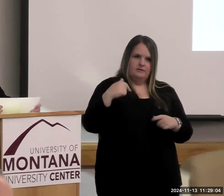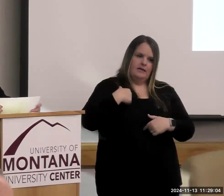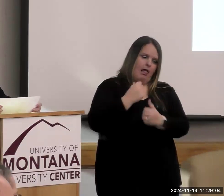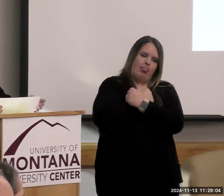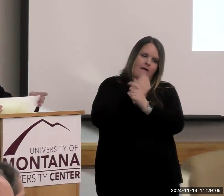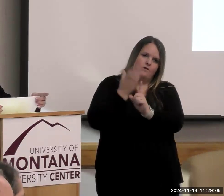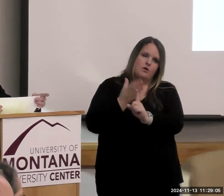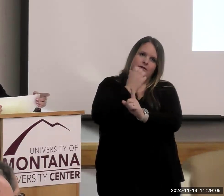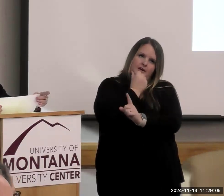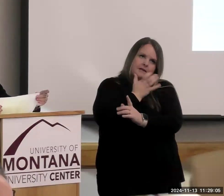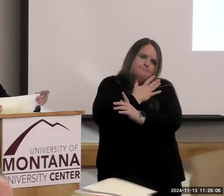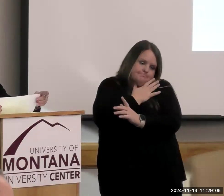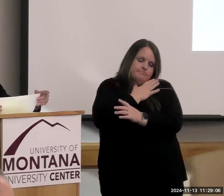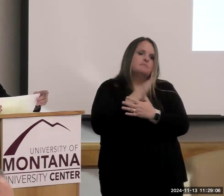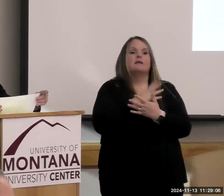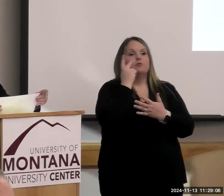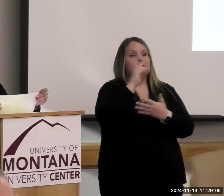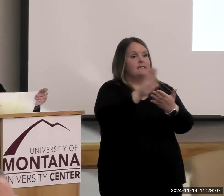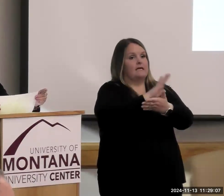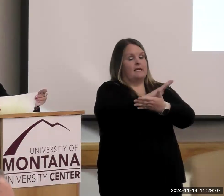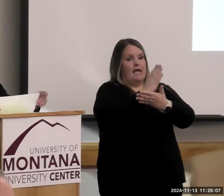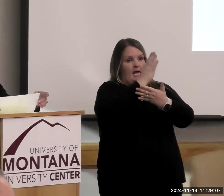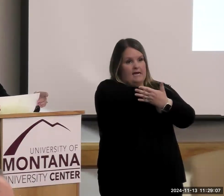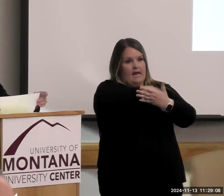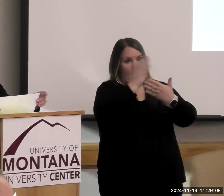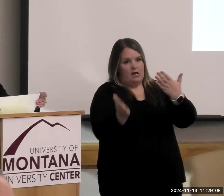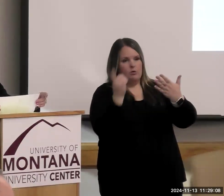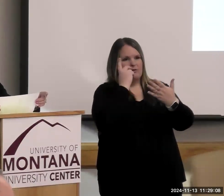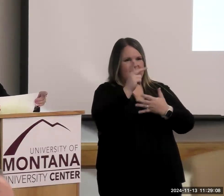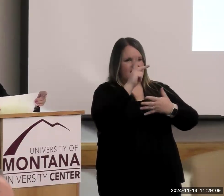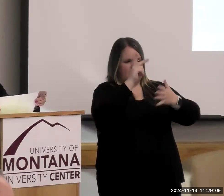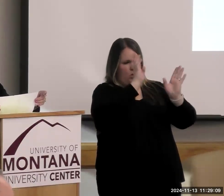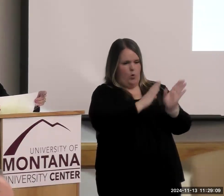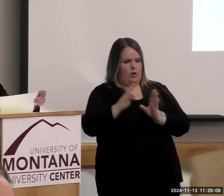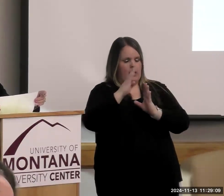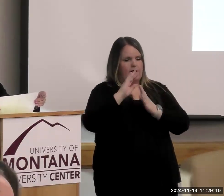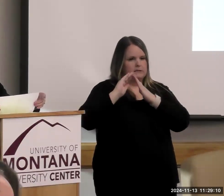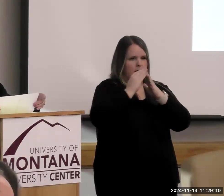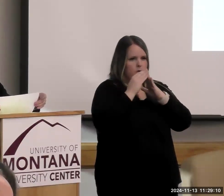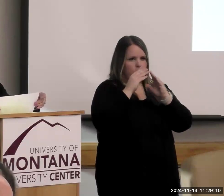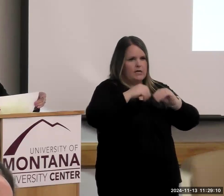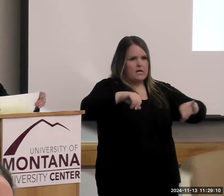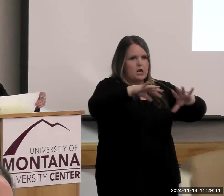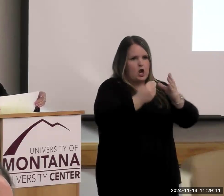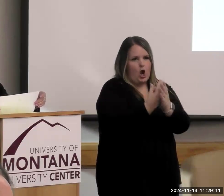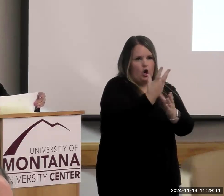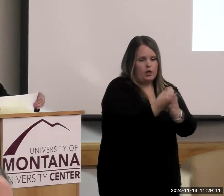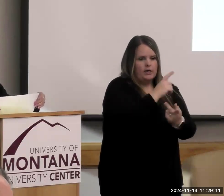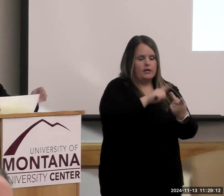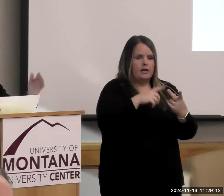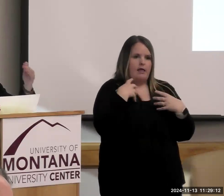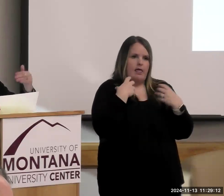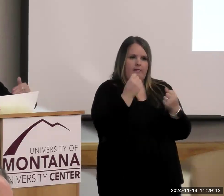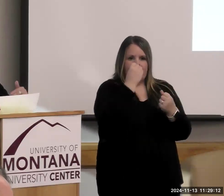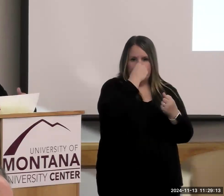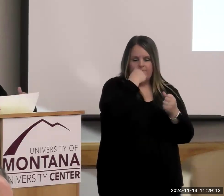you see that we've organized it according to Community Gardens, Healthy Food Selection and Nutrition Education, down